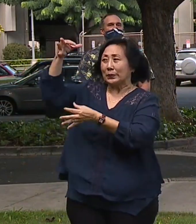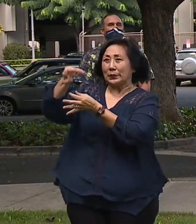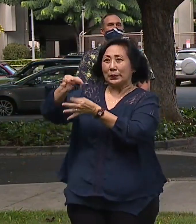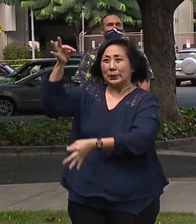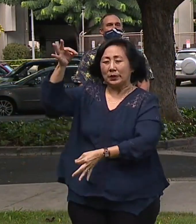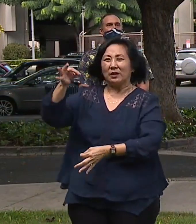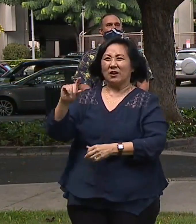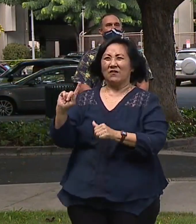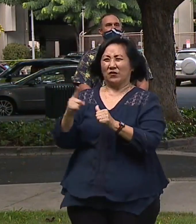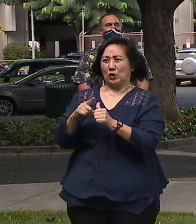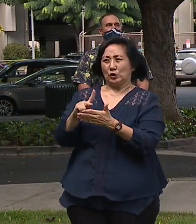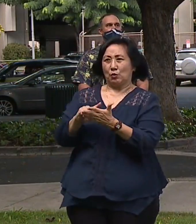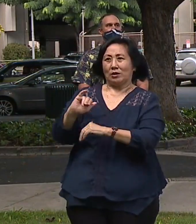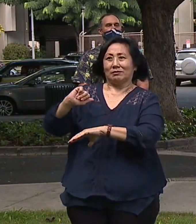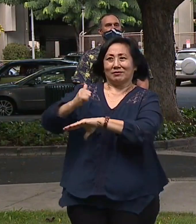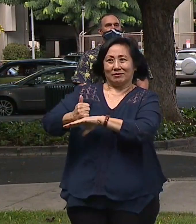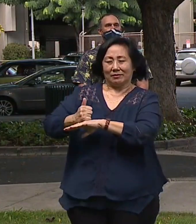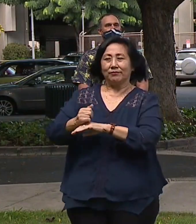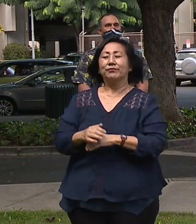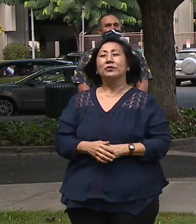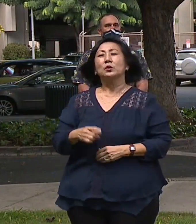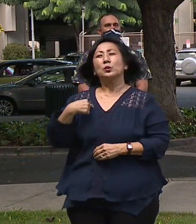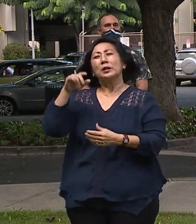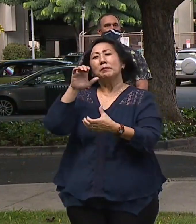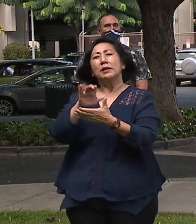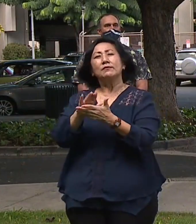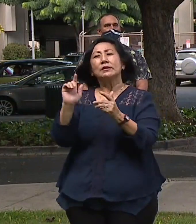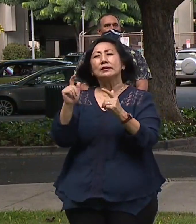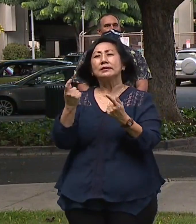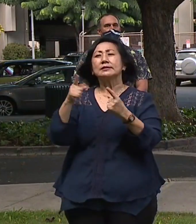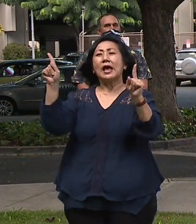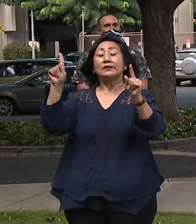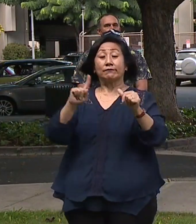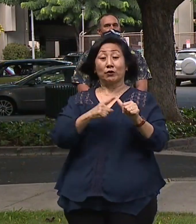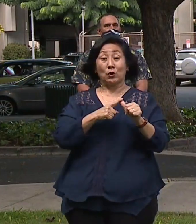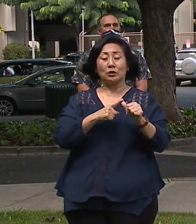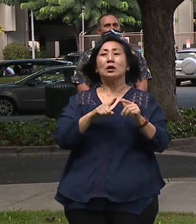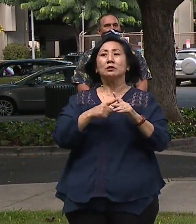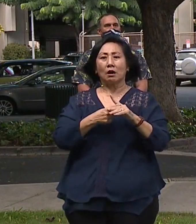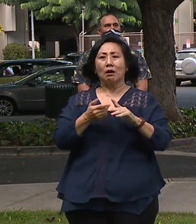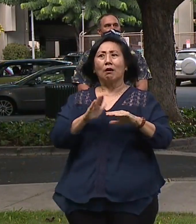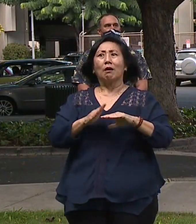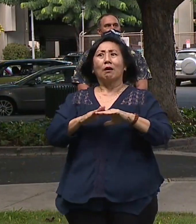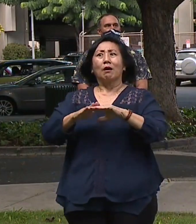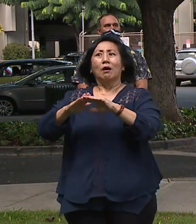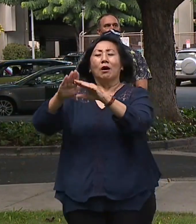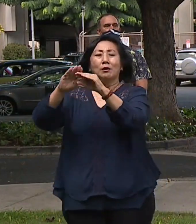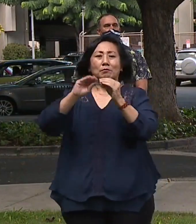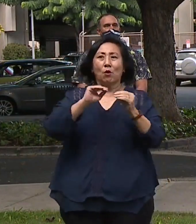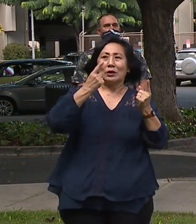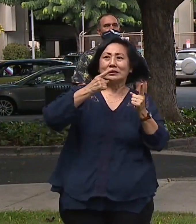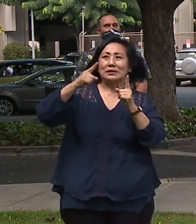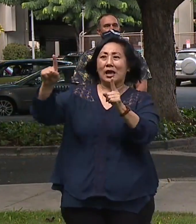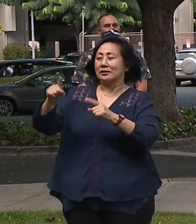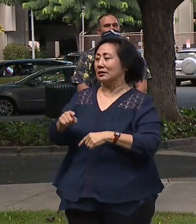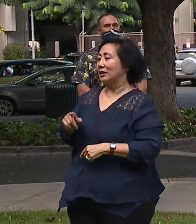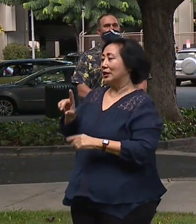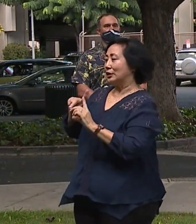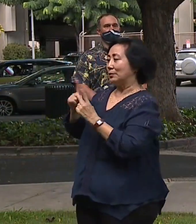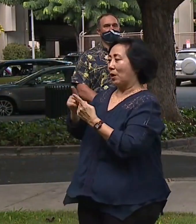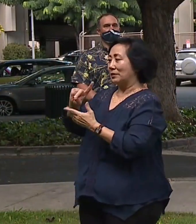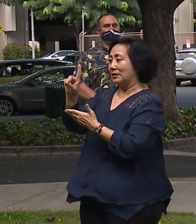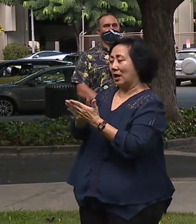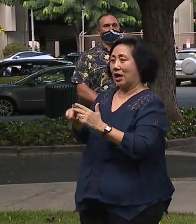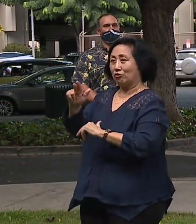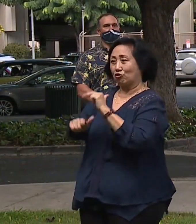that first project around streetlights. We really believe that success builds on success and that the successful project that our friends at the Department of